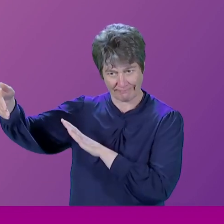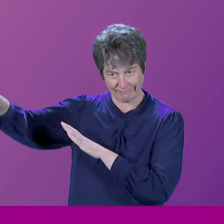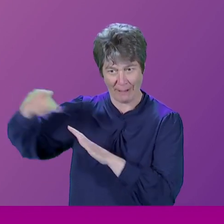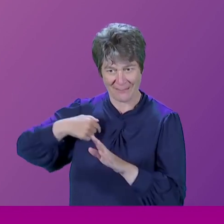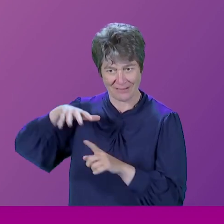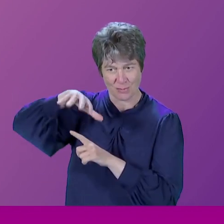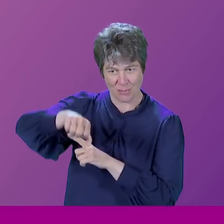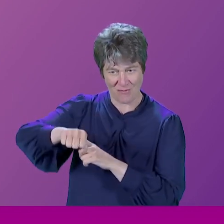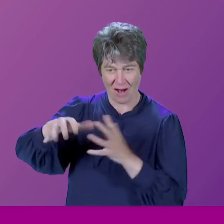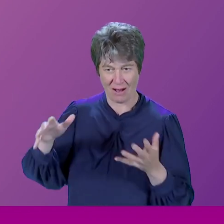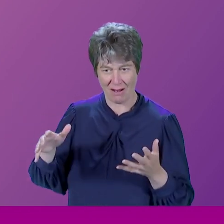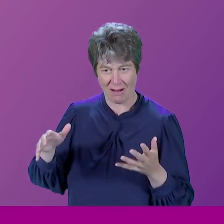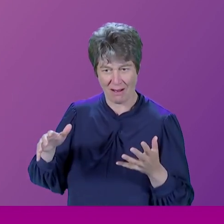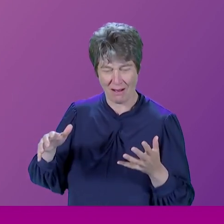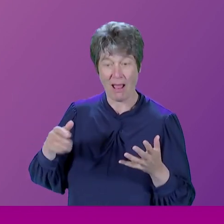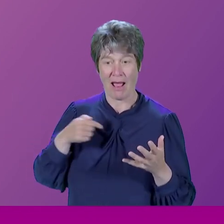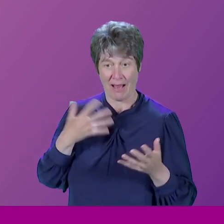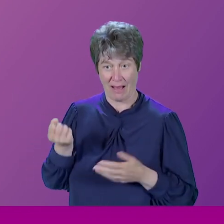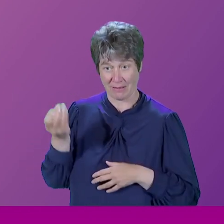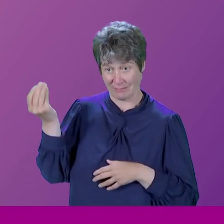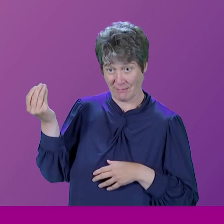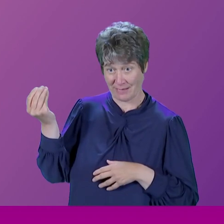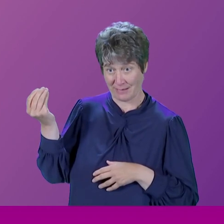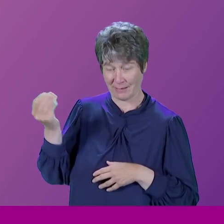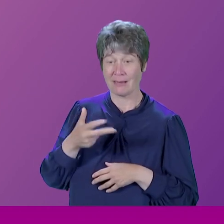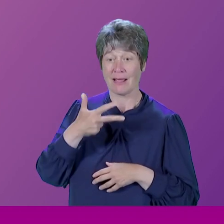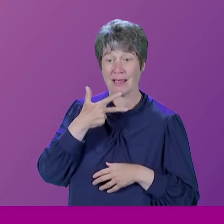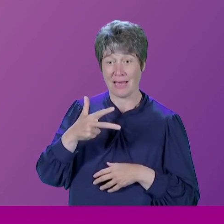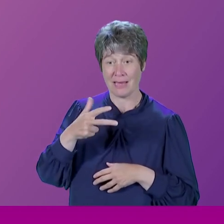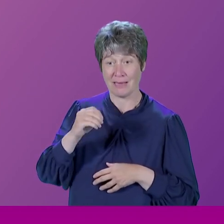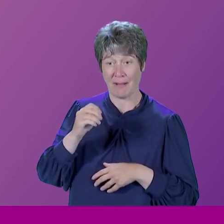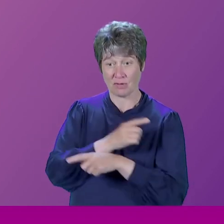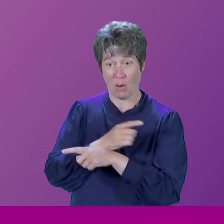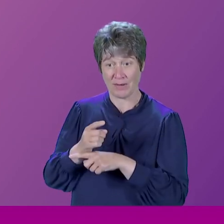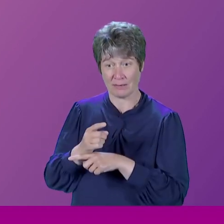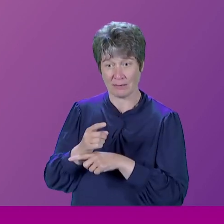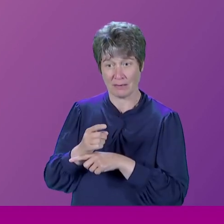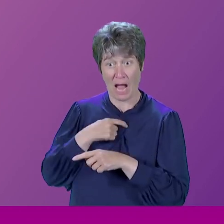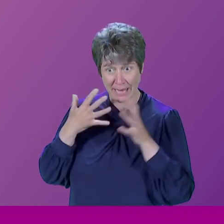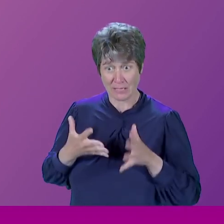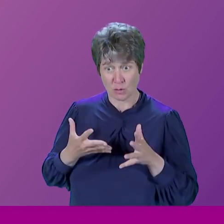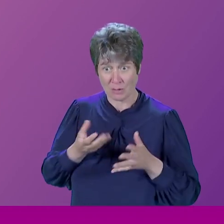money of the day. And from that, I had to, you know, feed the children for the week and so on.